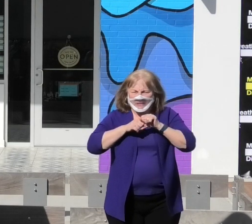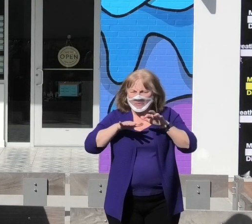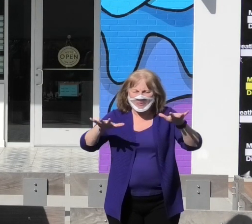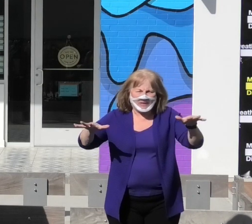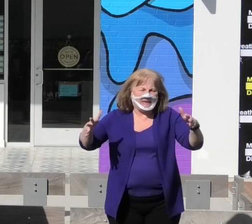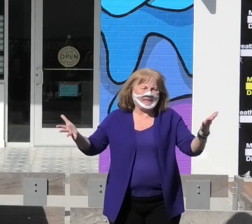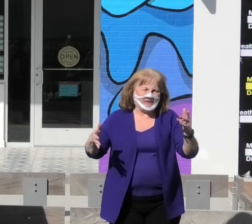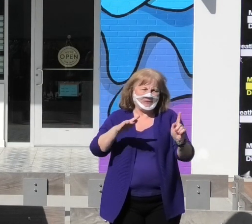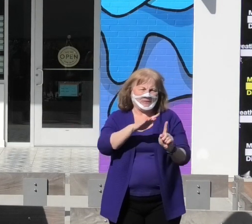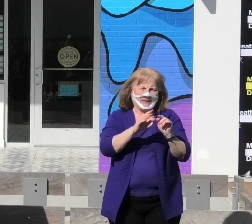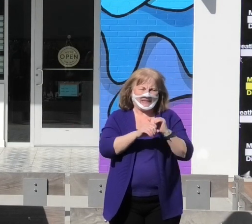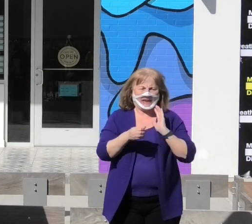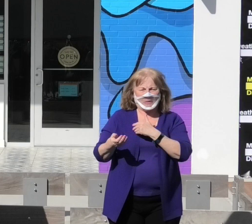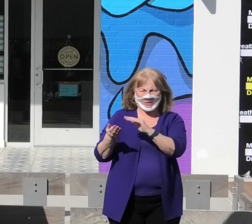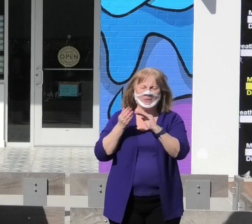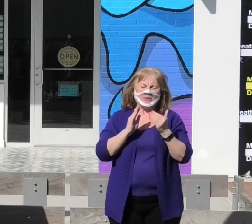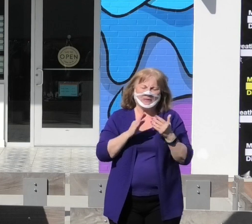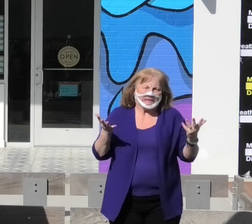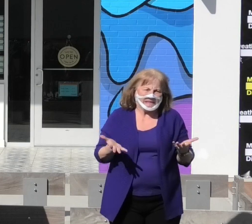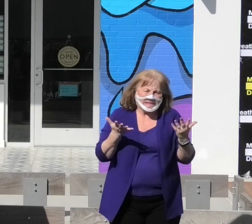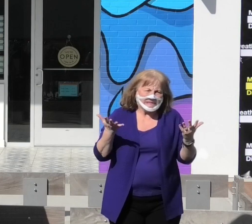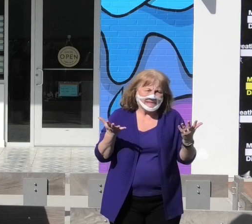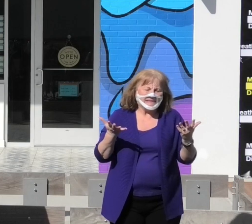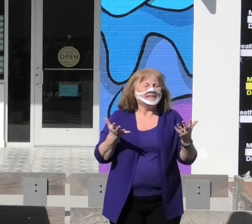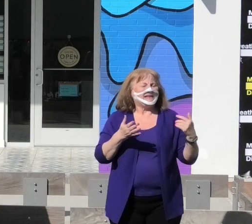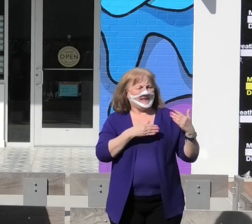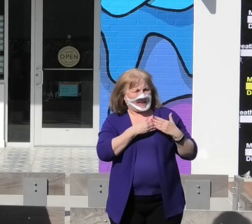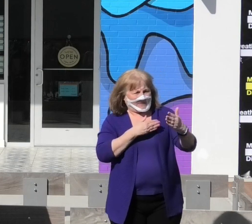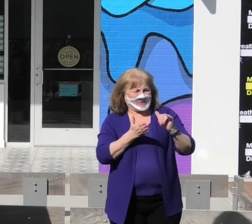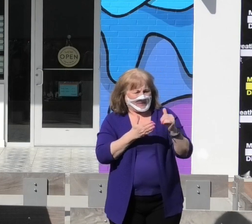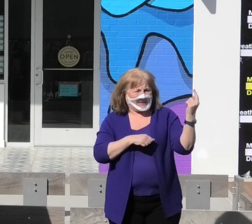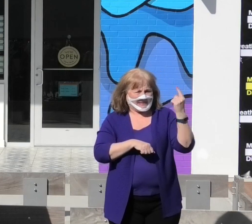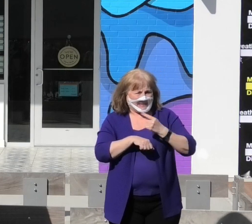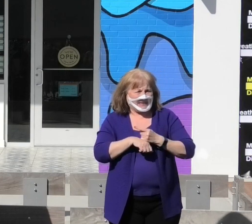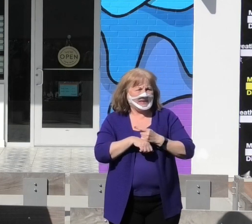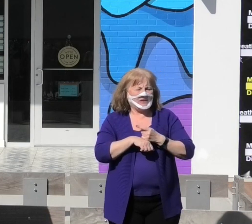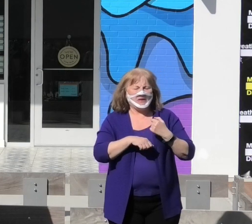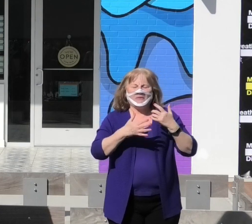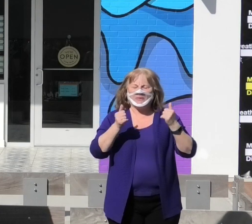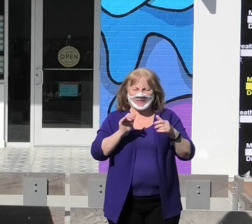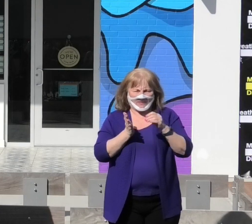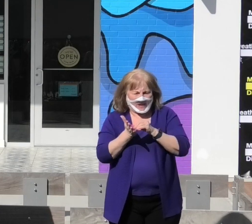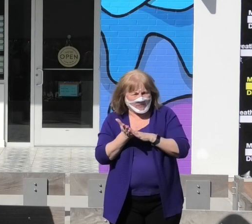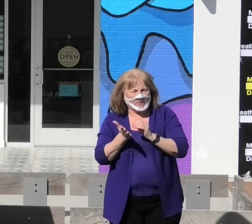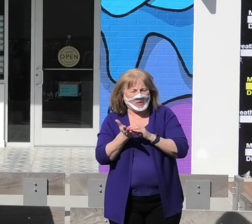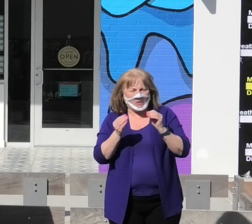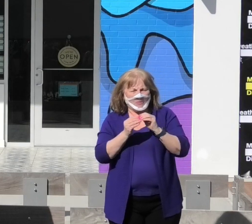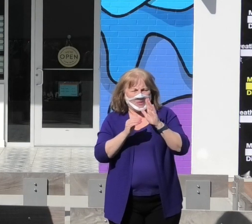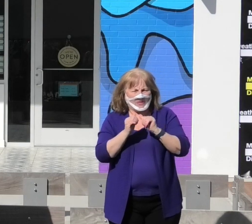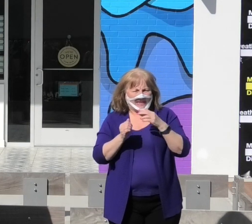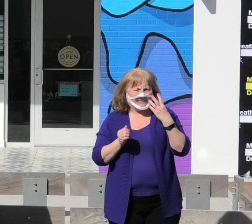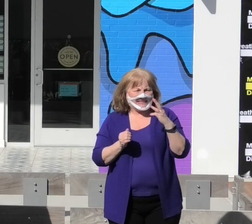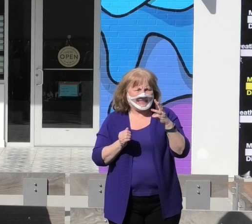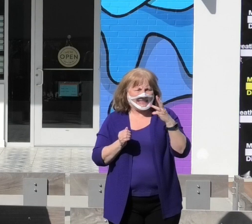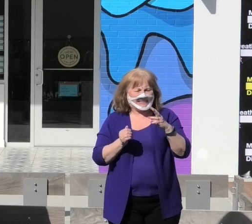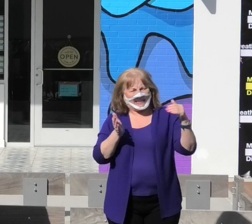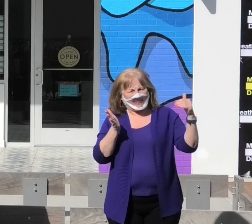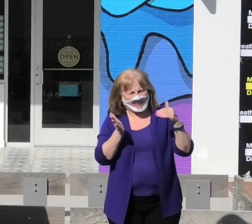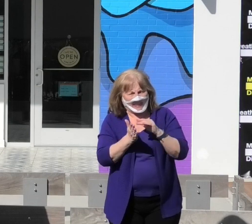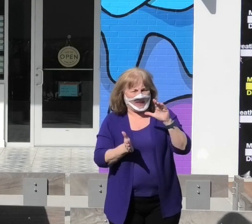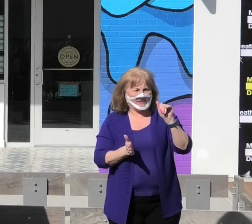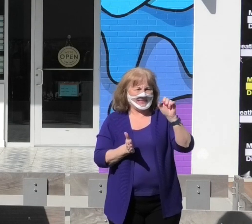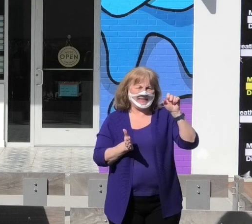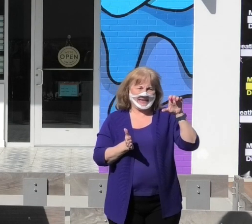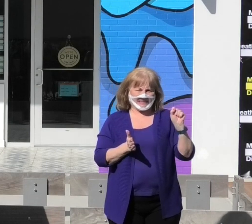in our community. Since that day, we've now recorded more than 16,000